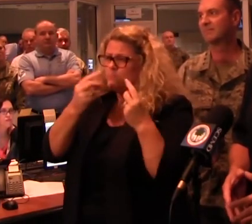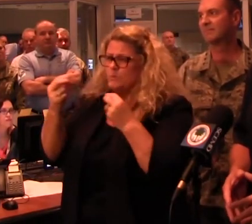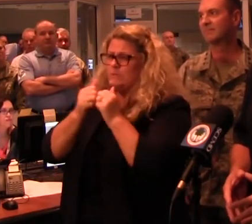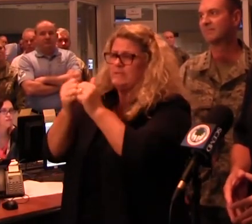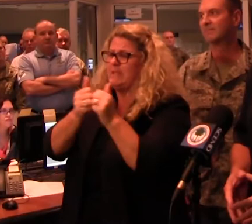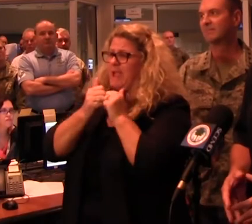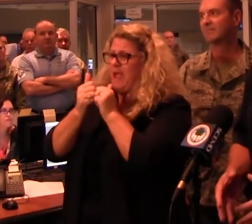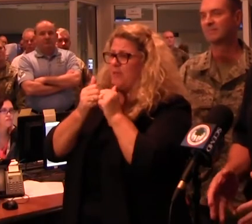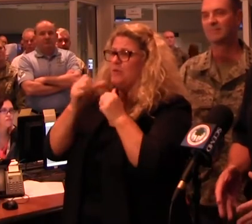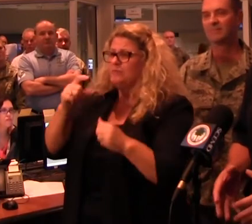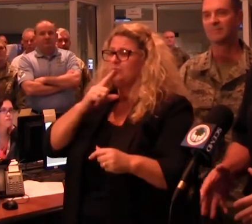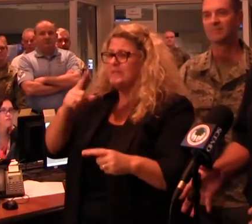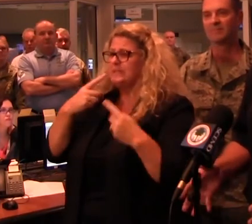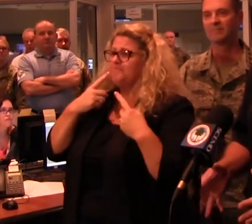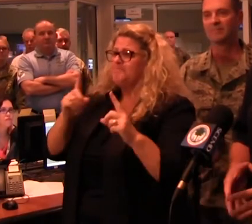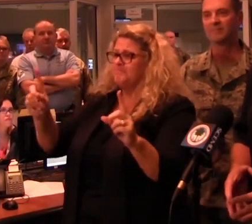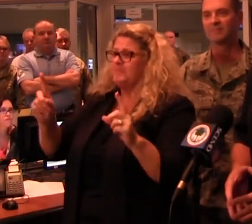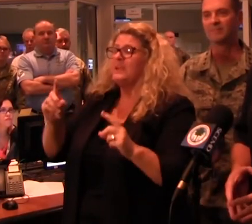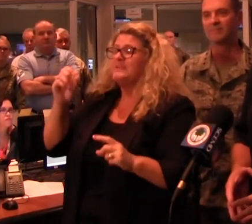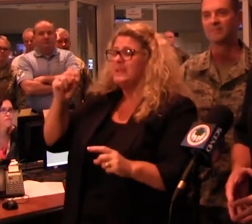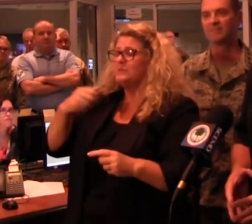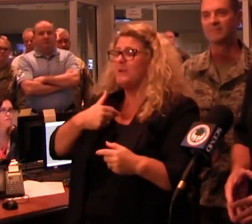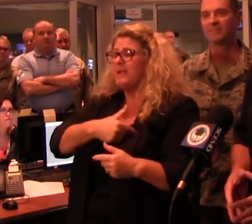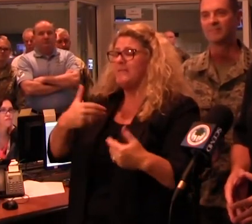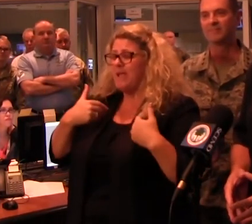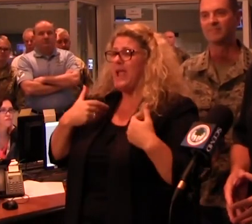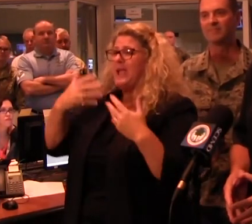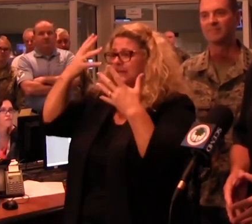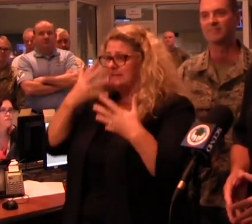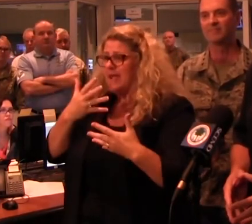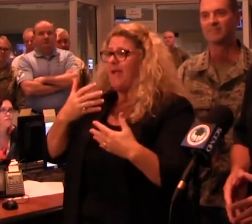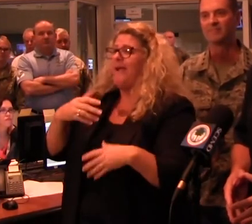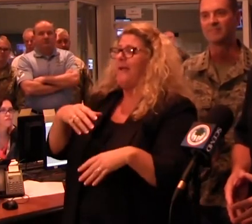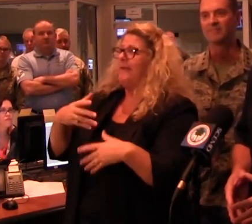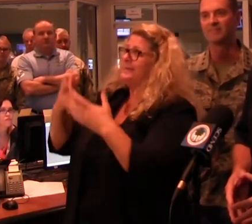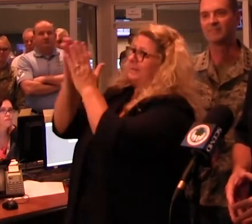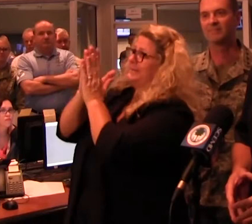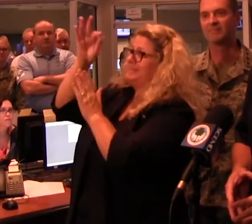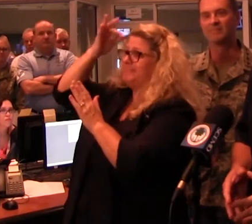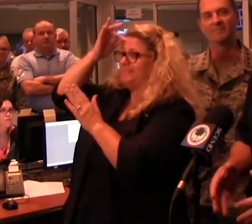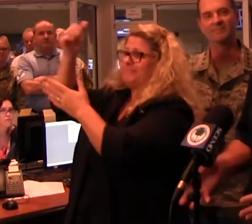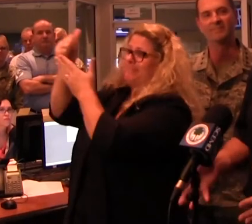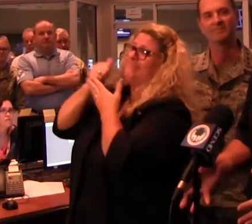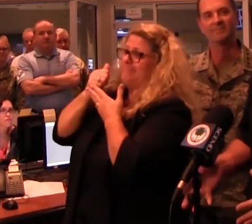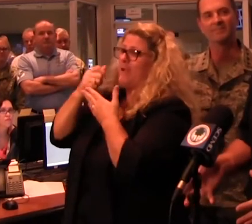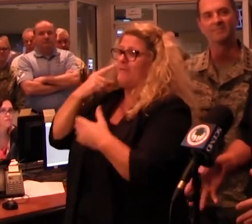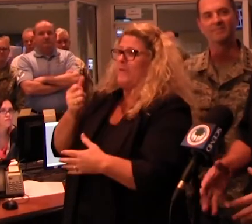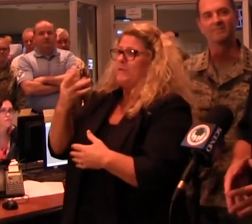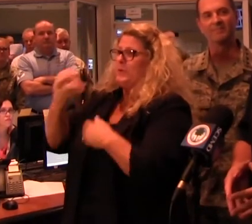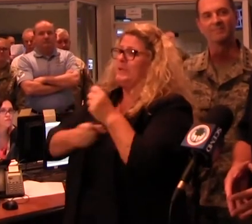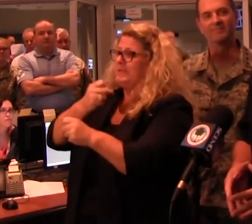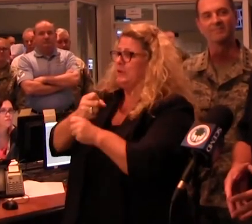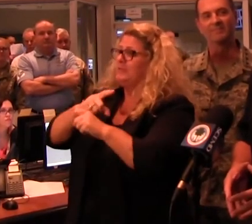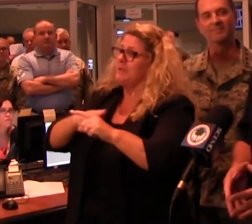in events like this. Unfortunately, we've had numerous major declarations here in the last few years, but it's brought us to where we